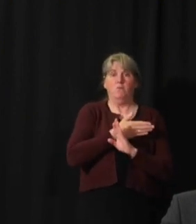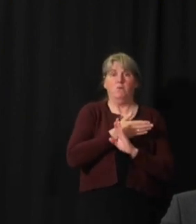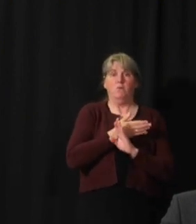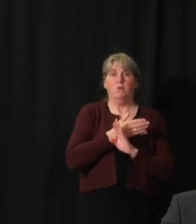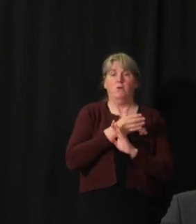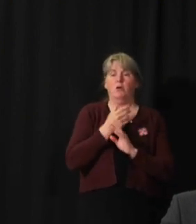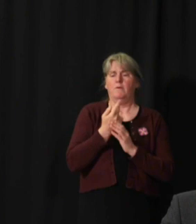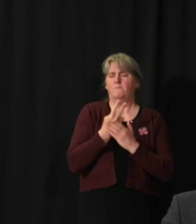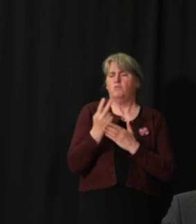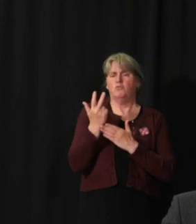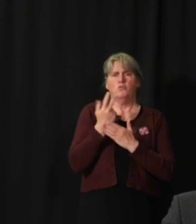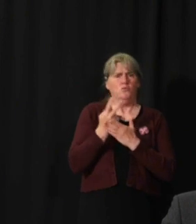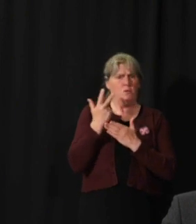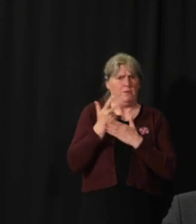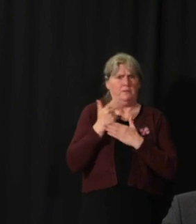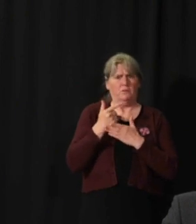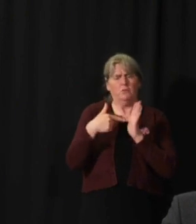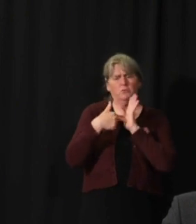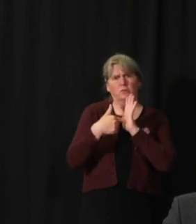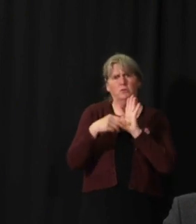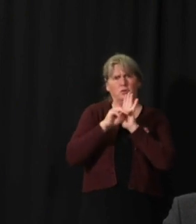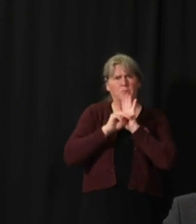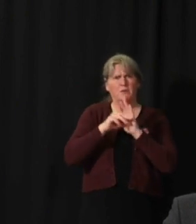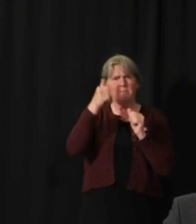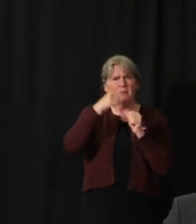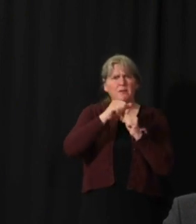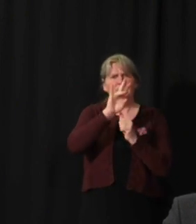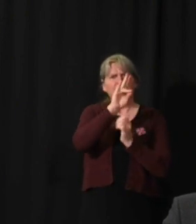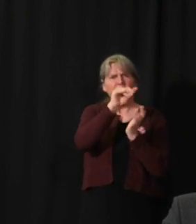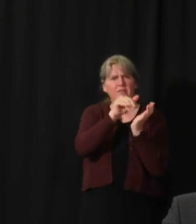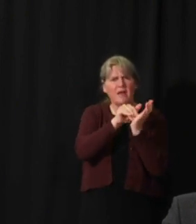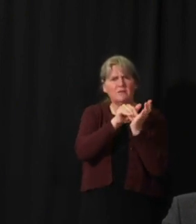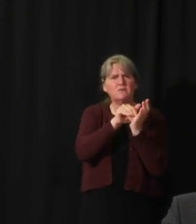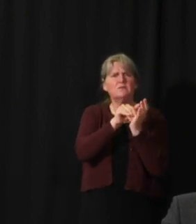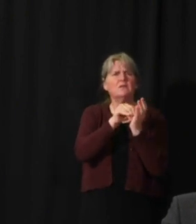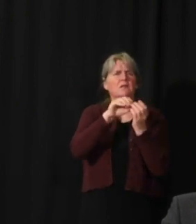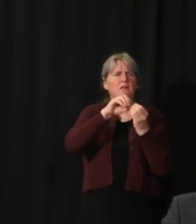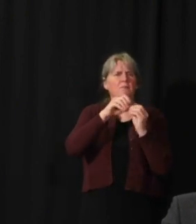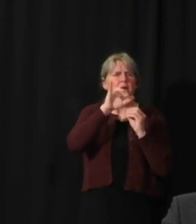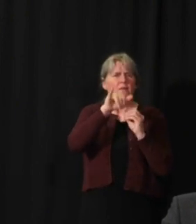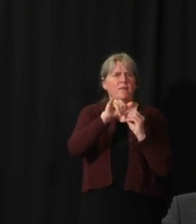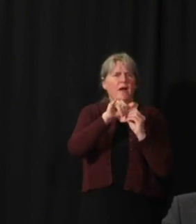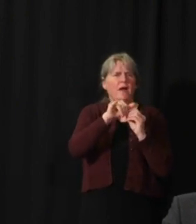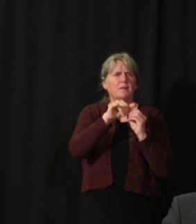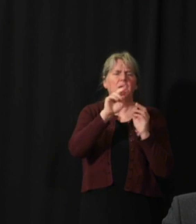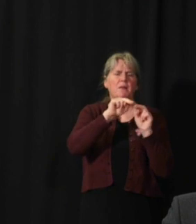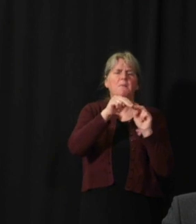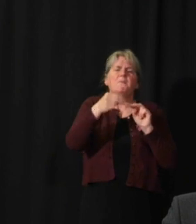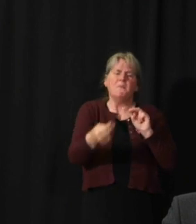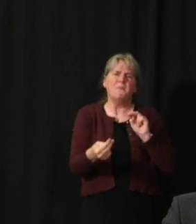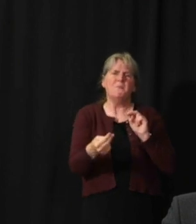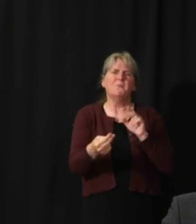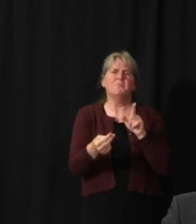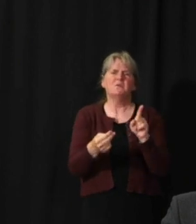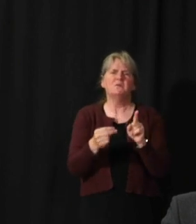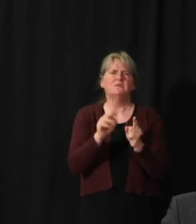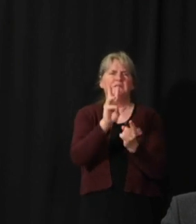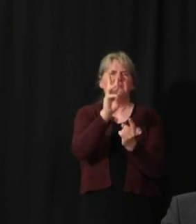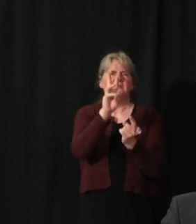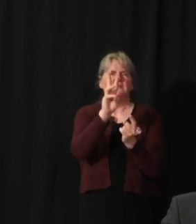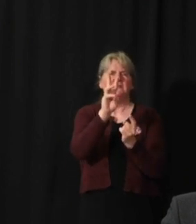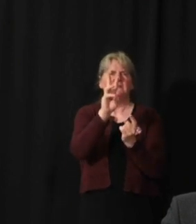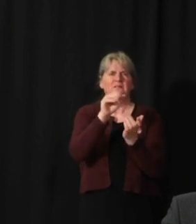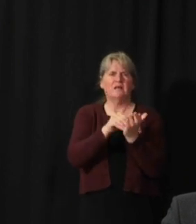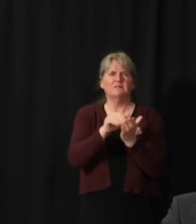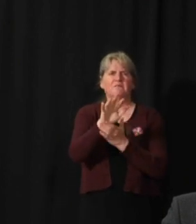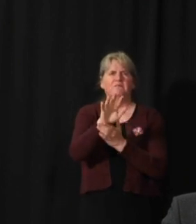where we talked about that 7,000 number of active cases, is now slightly down revised to